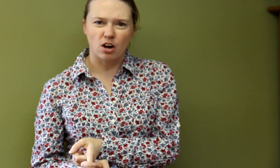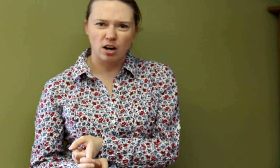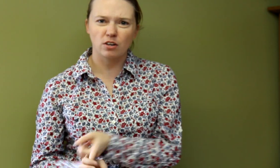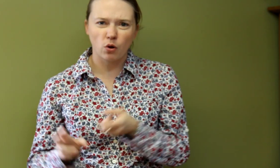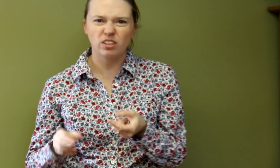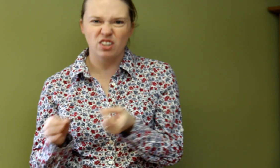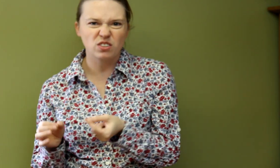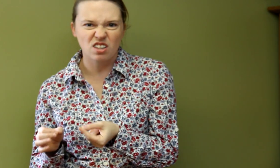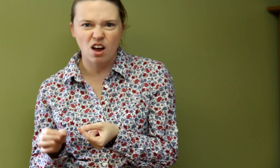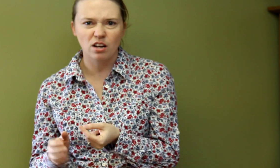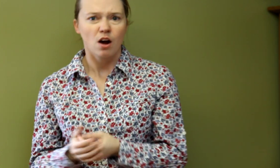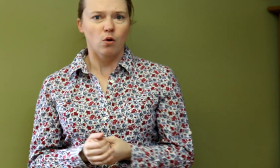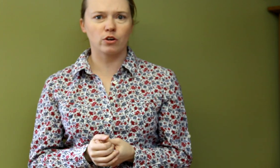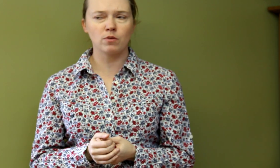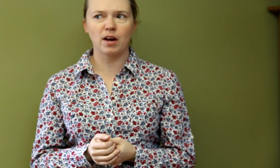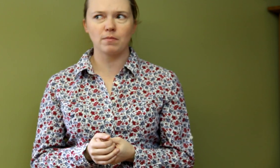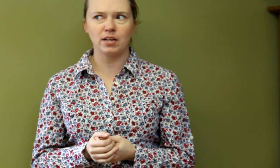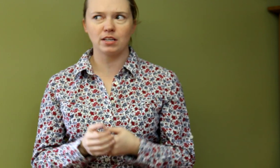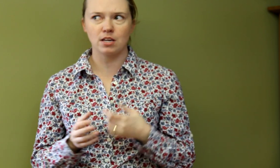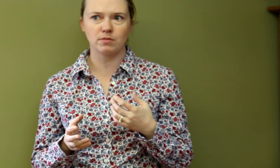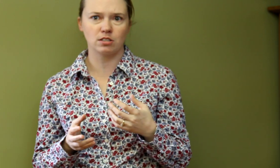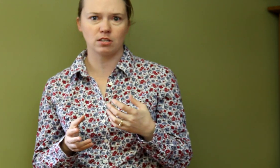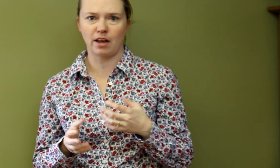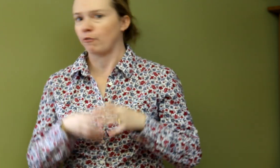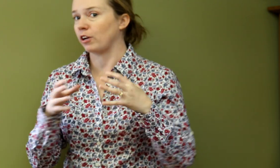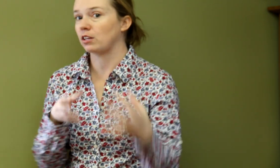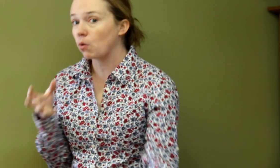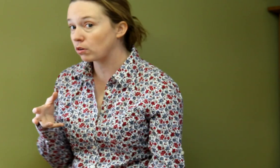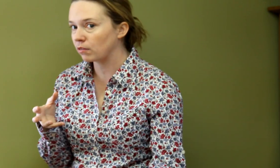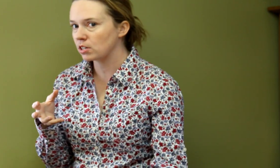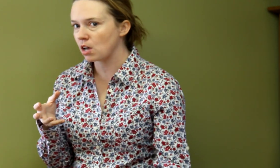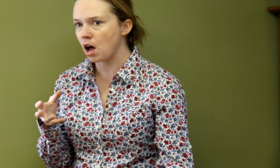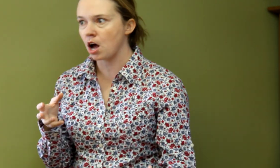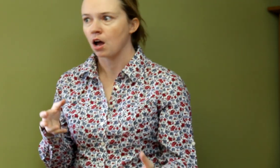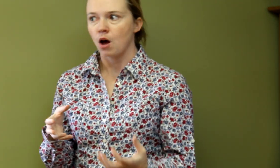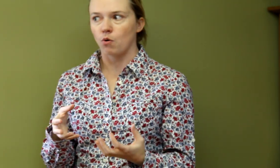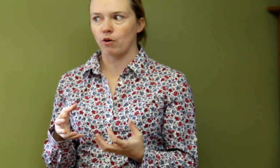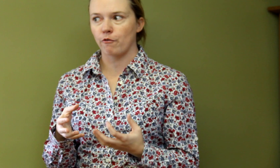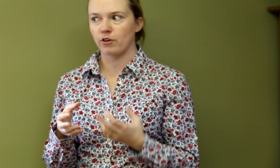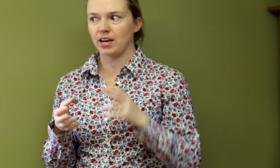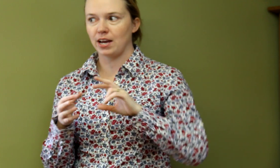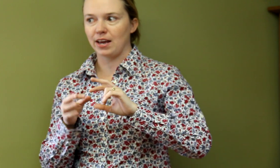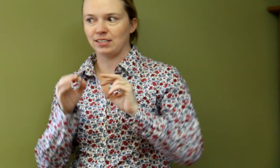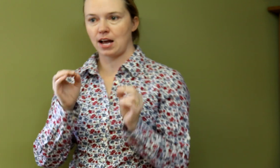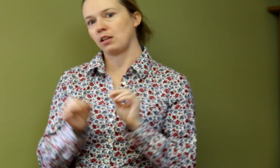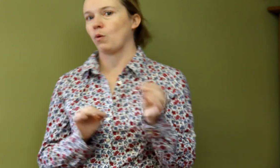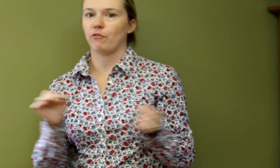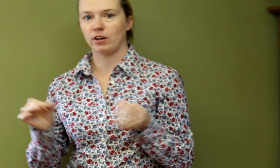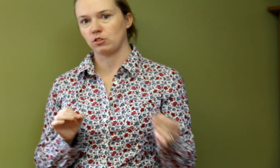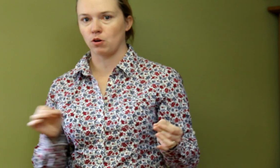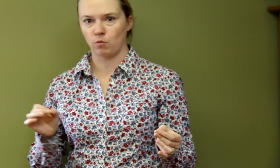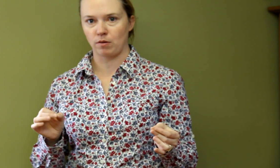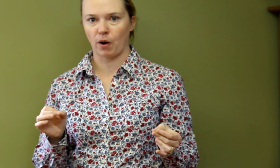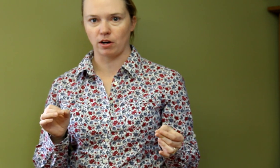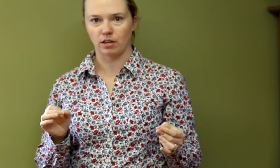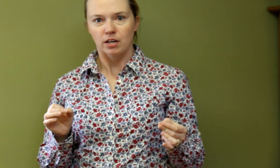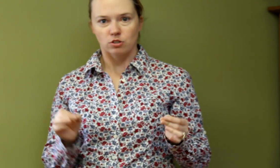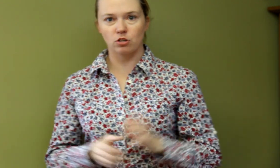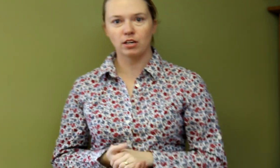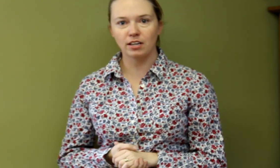hard, hold the notes long. Or you might be tempted to forget the order of the song or forget exactly what fingers go in one part. So you can